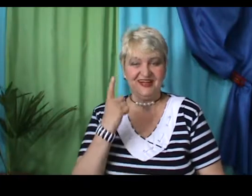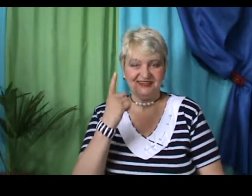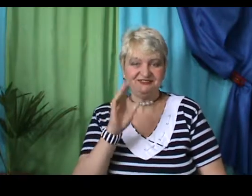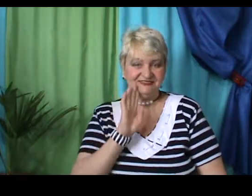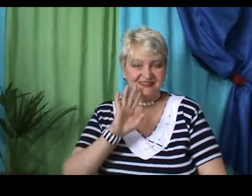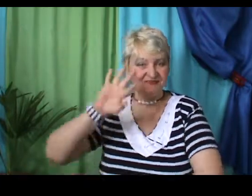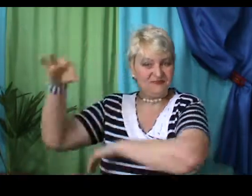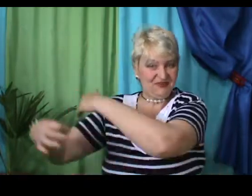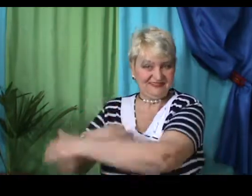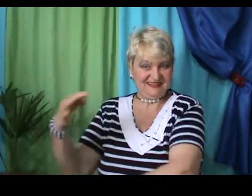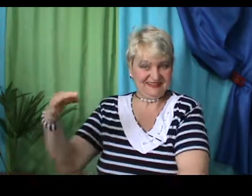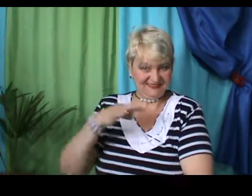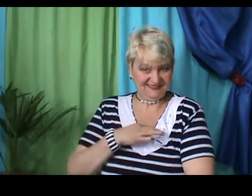I don't how works.